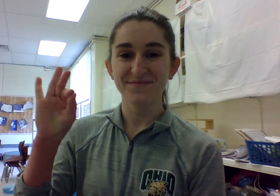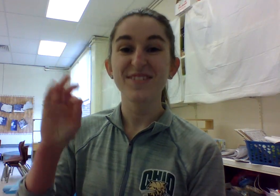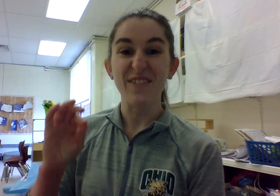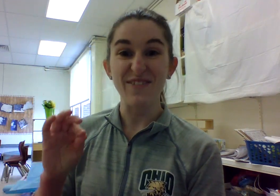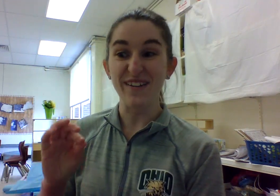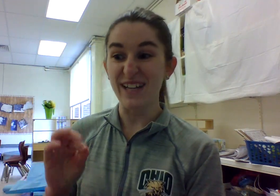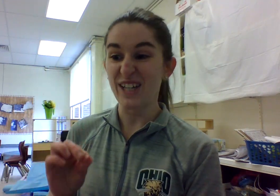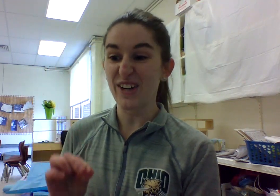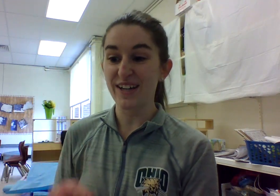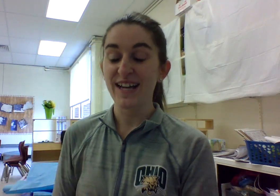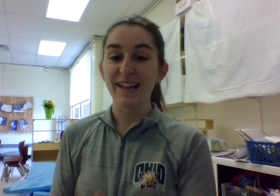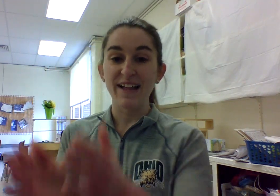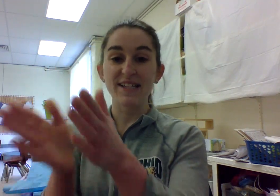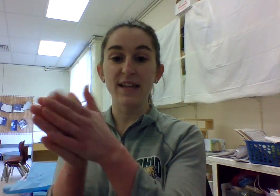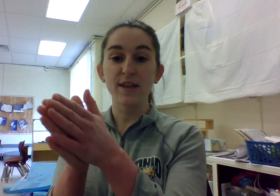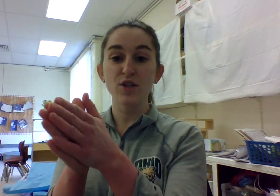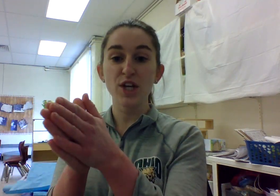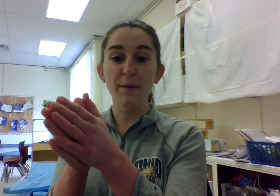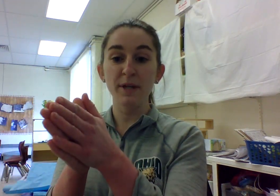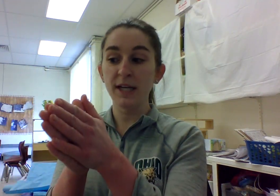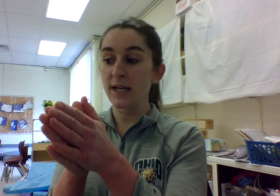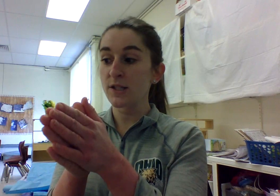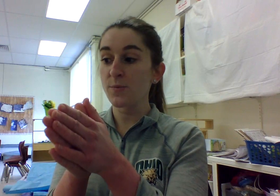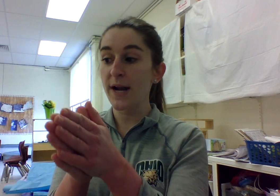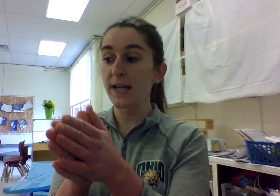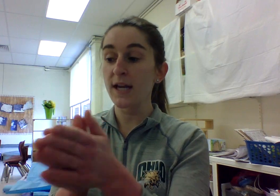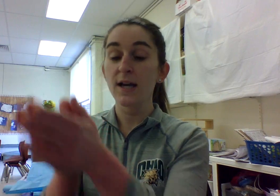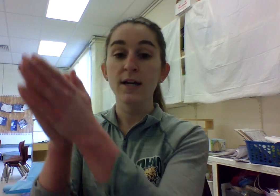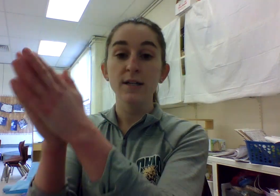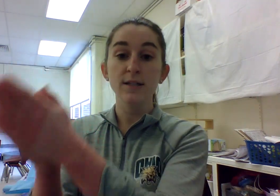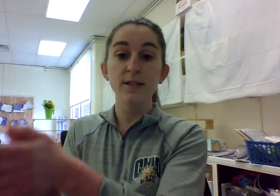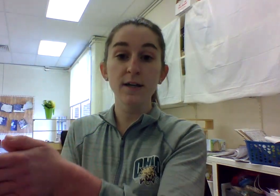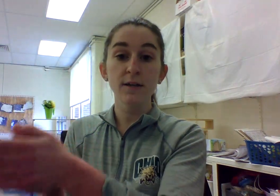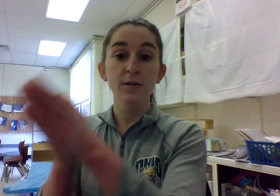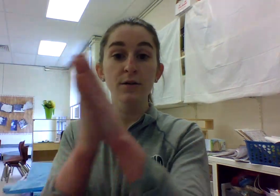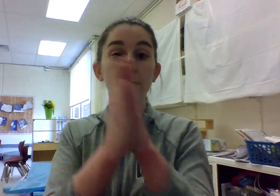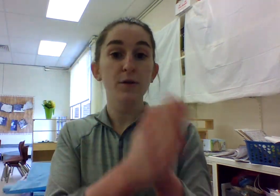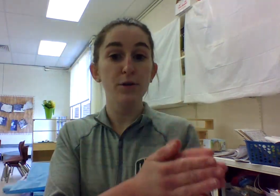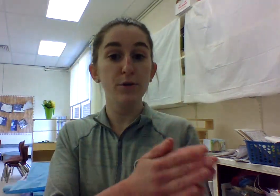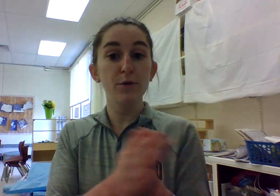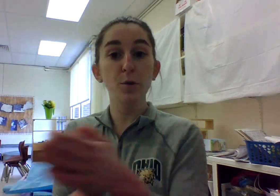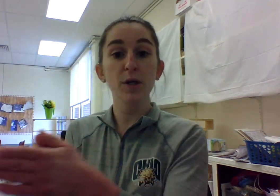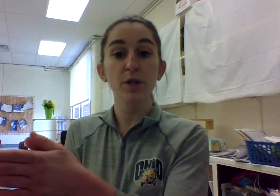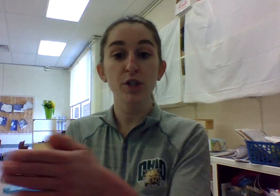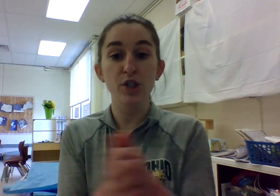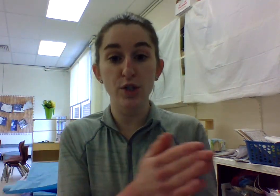Very good. Let's get those chopping hands ready. Duh, ew, do.